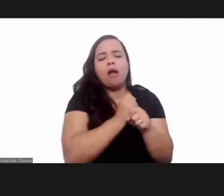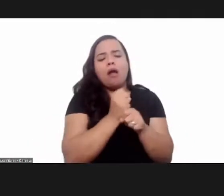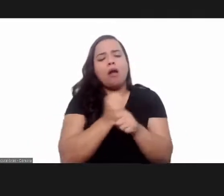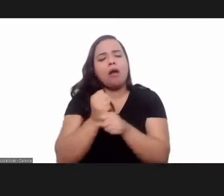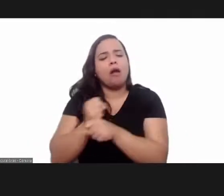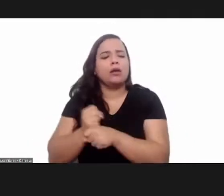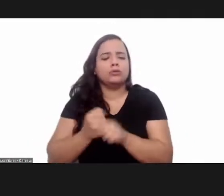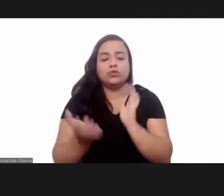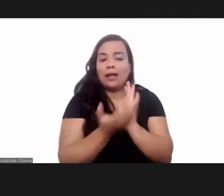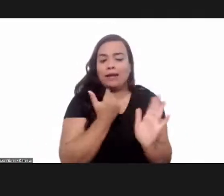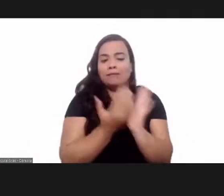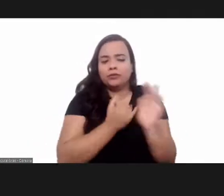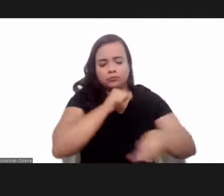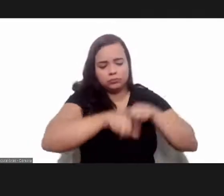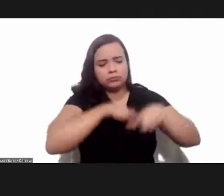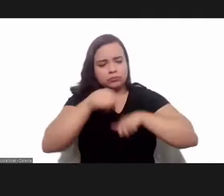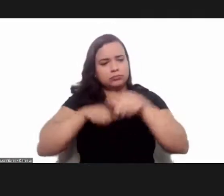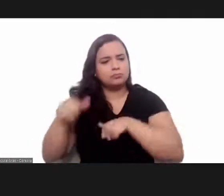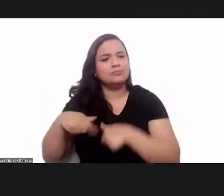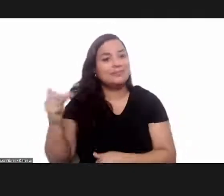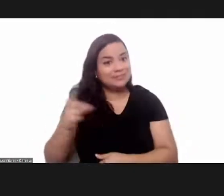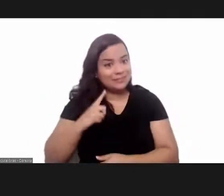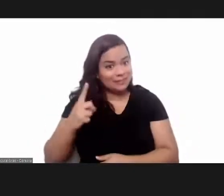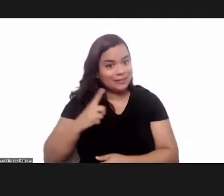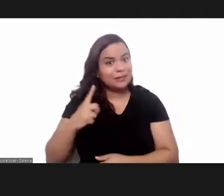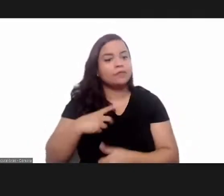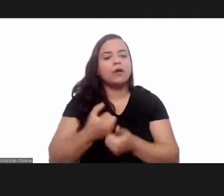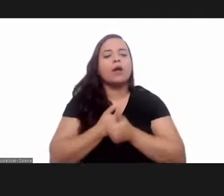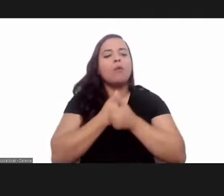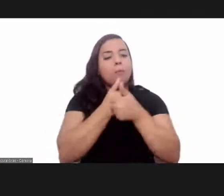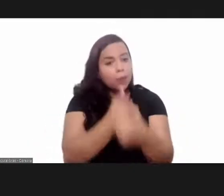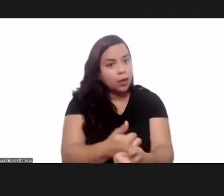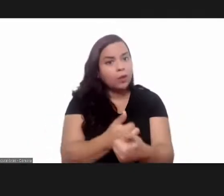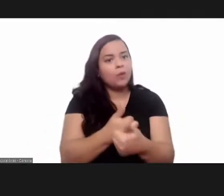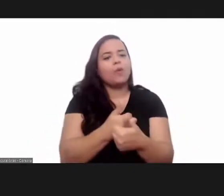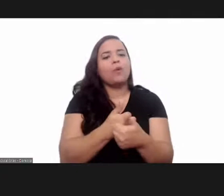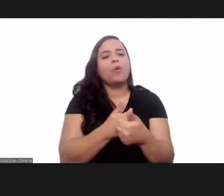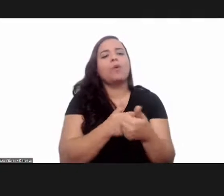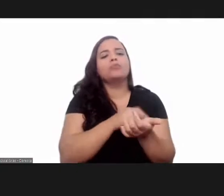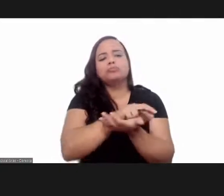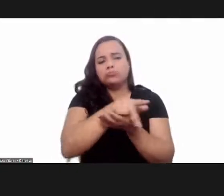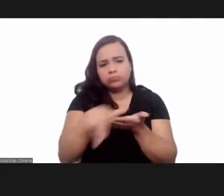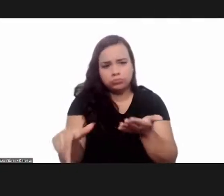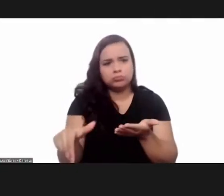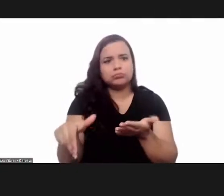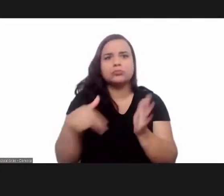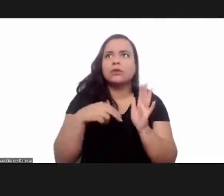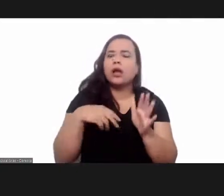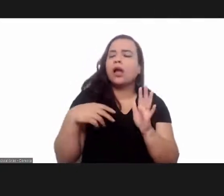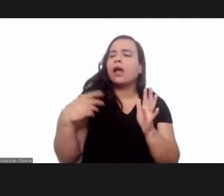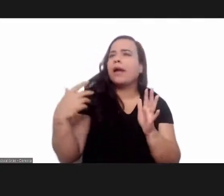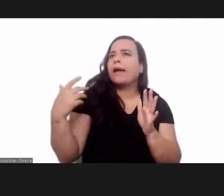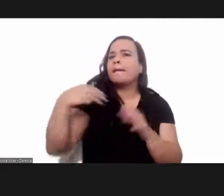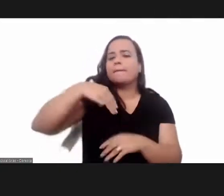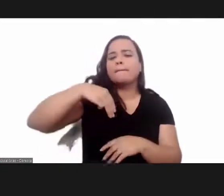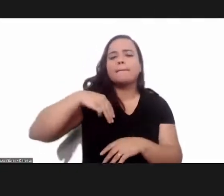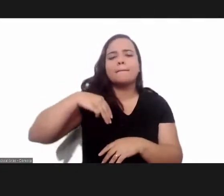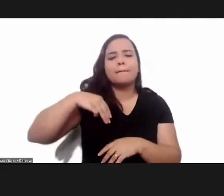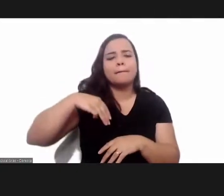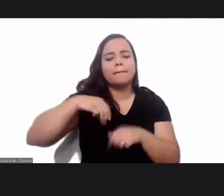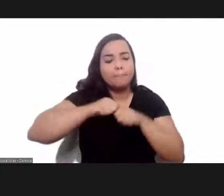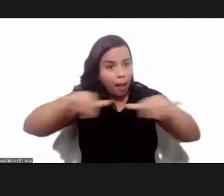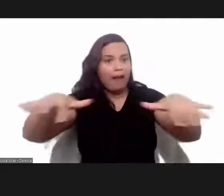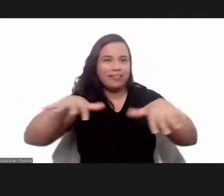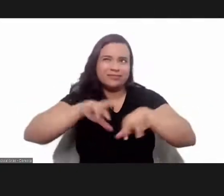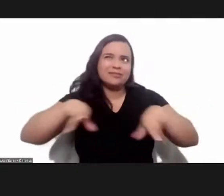of the years the journal became and evolved accompanying publishing trends as happened in other